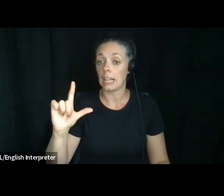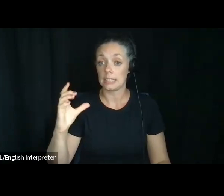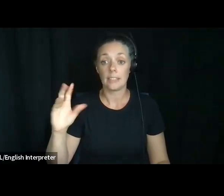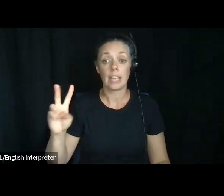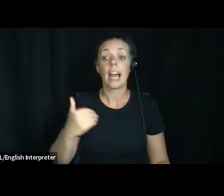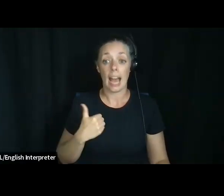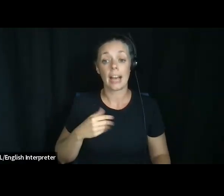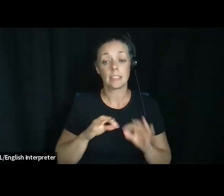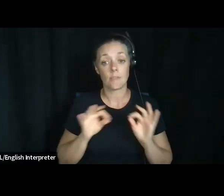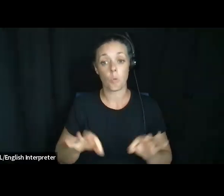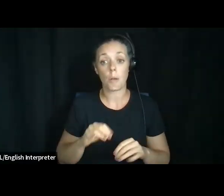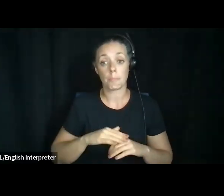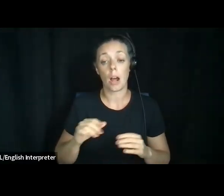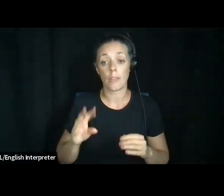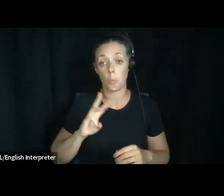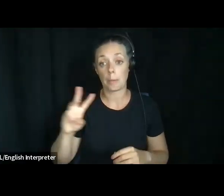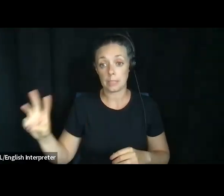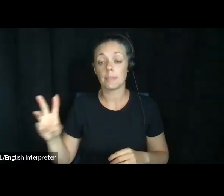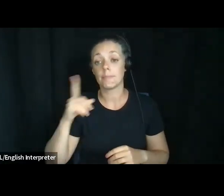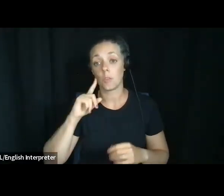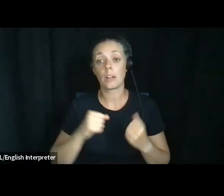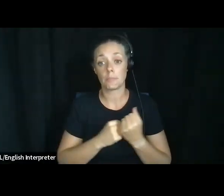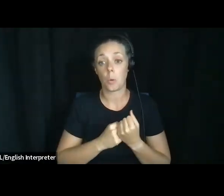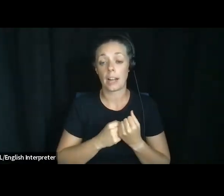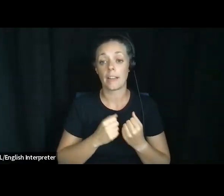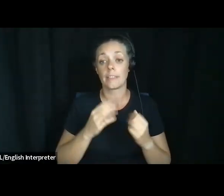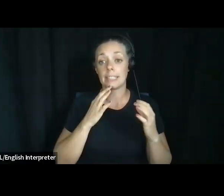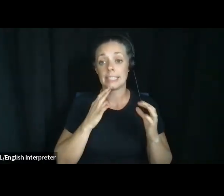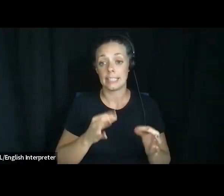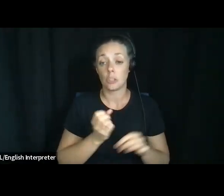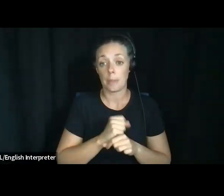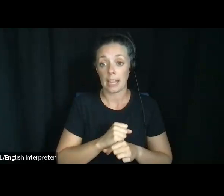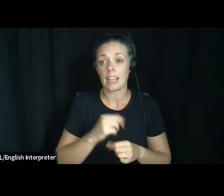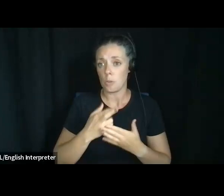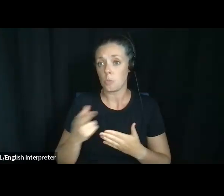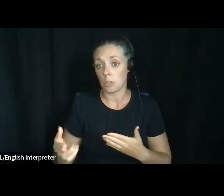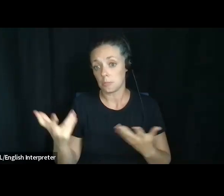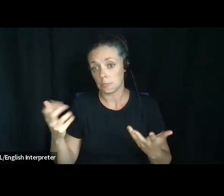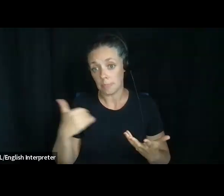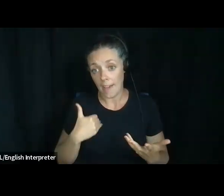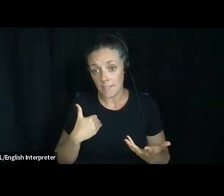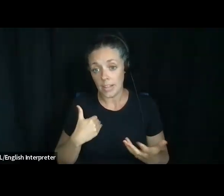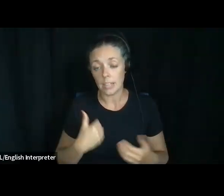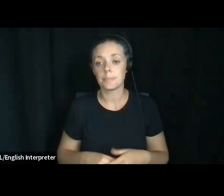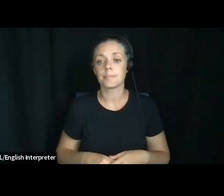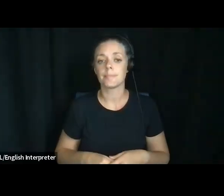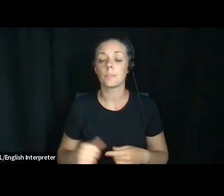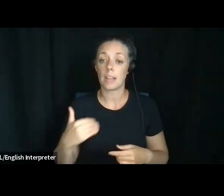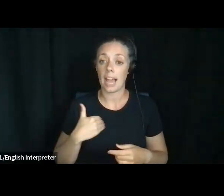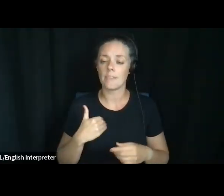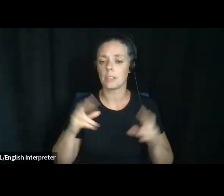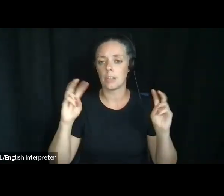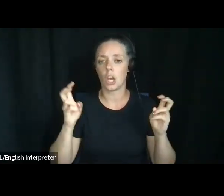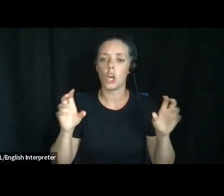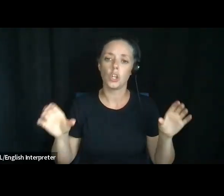forms on its webpage, supported decision-making resource page. Um, we have do-it-yourself forms